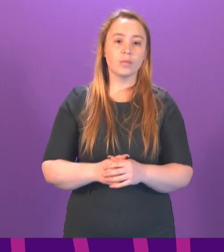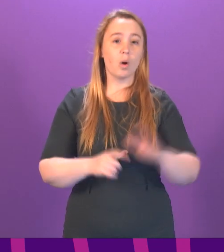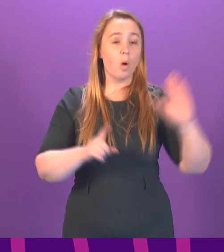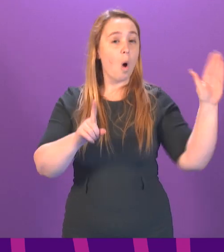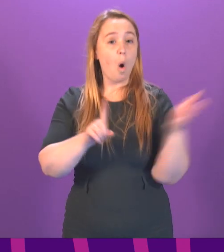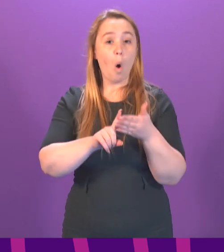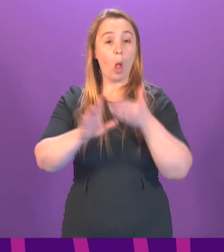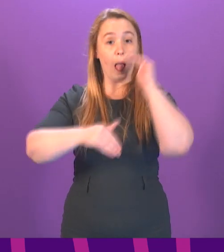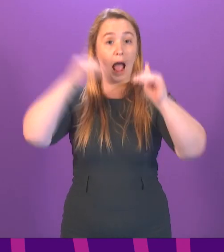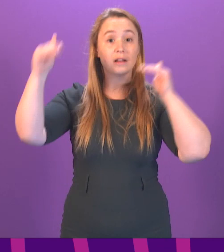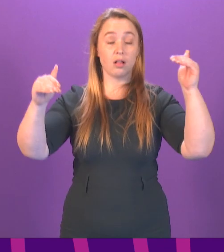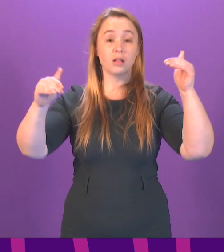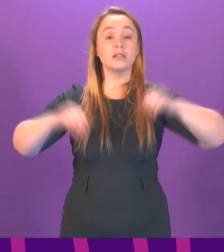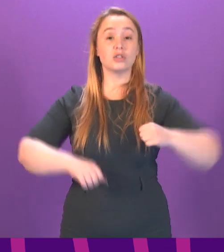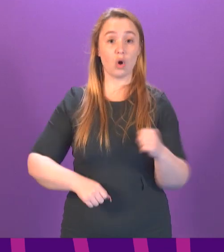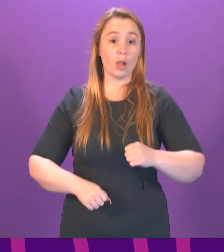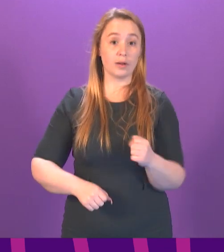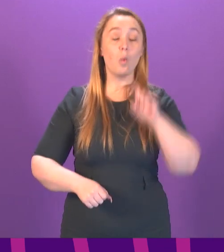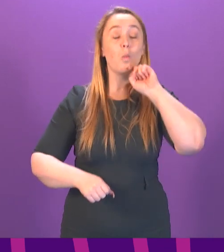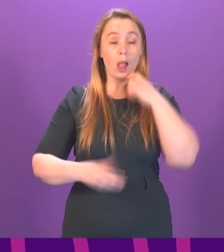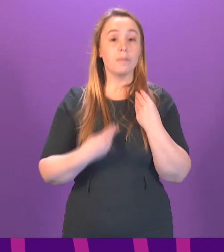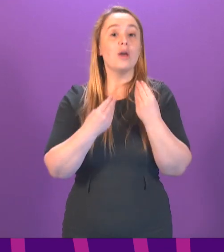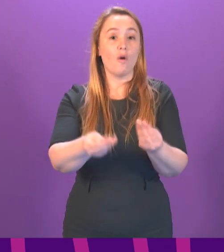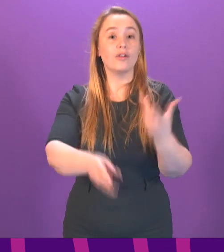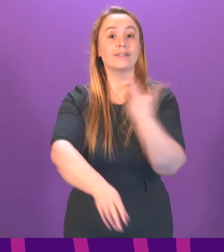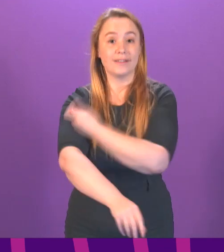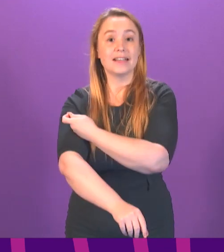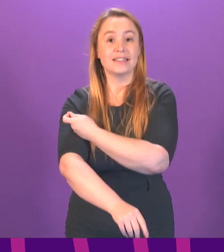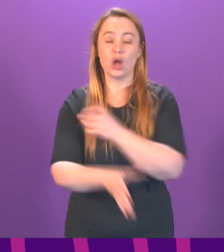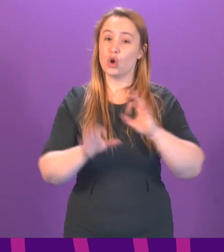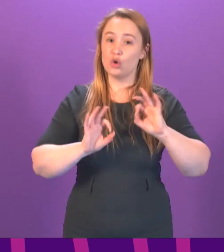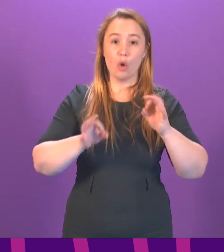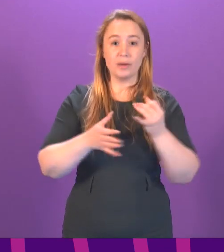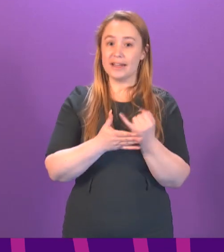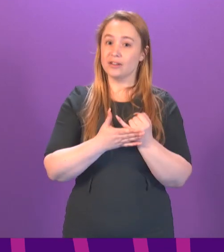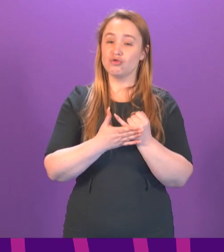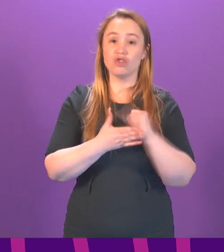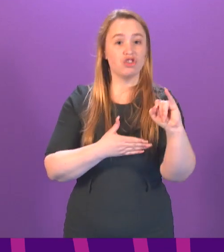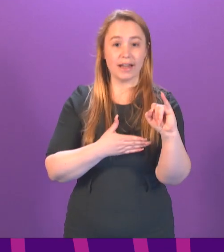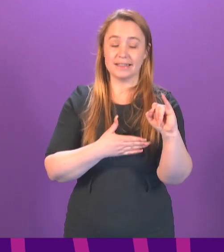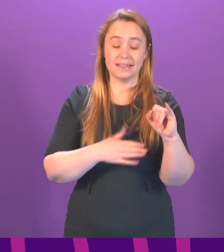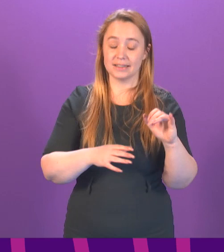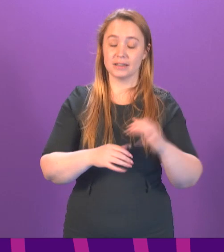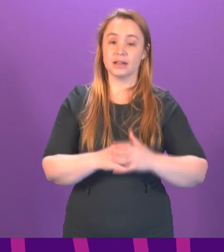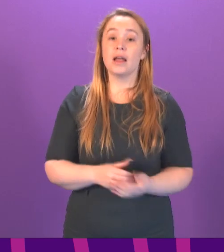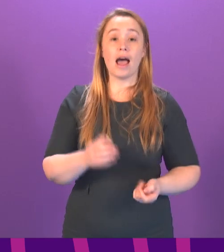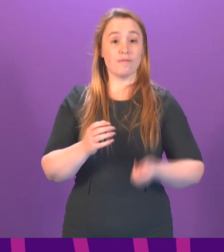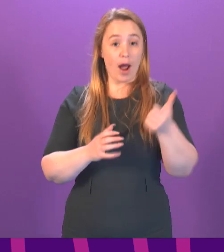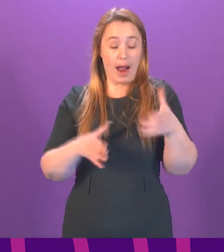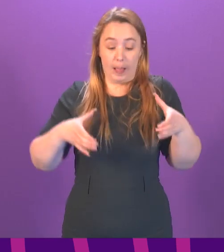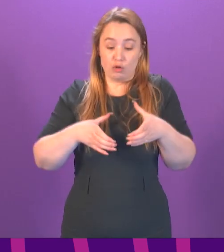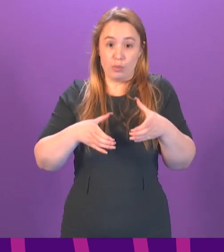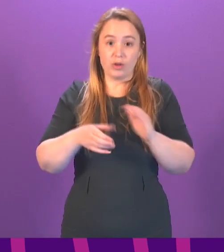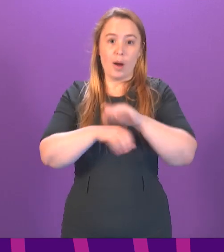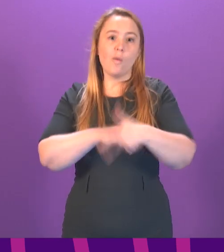Every adult in Scotland will be offered this vaccination and I hope we see, as we have done in the early groups, significant